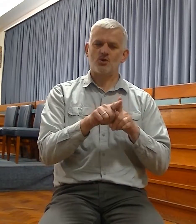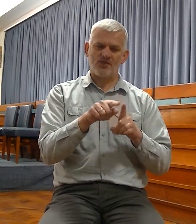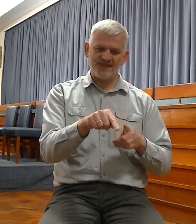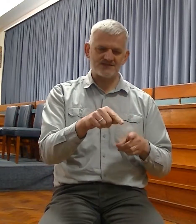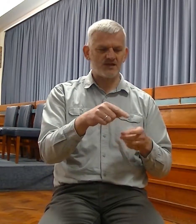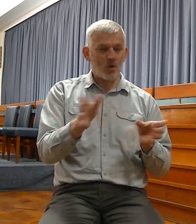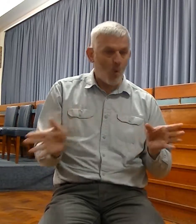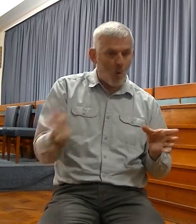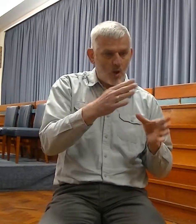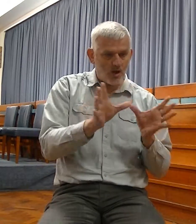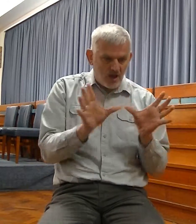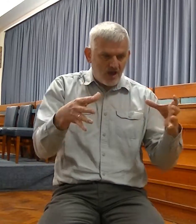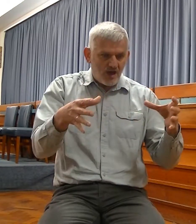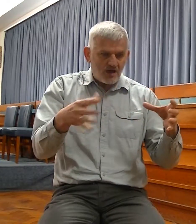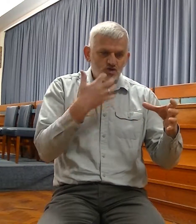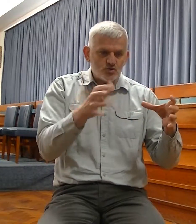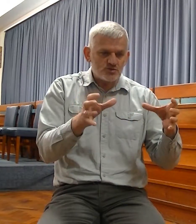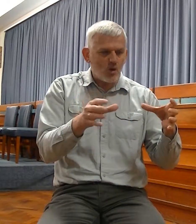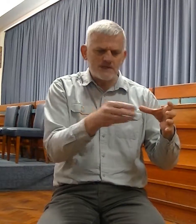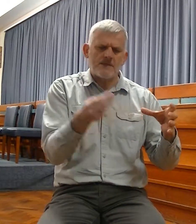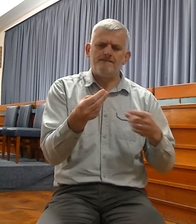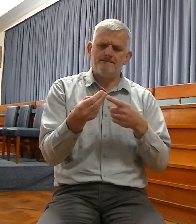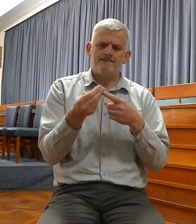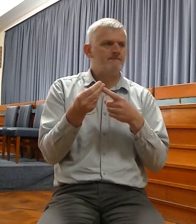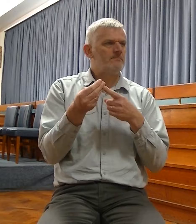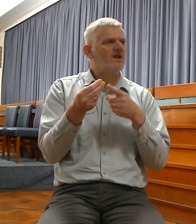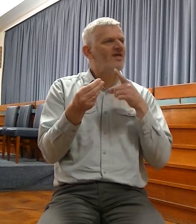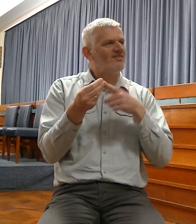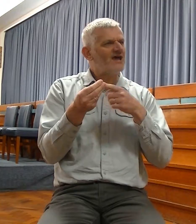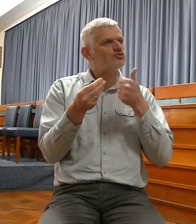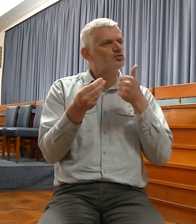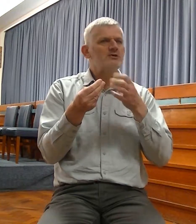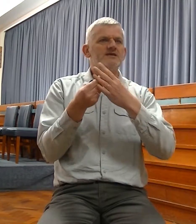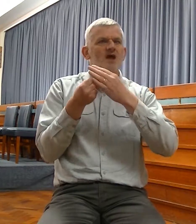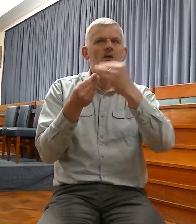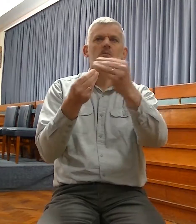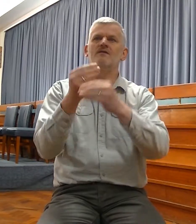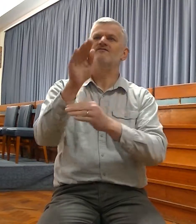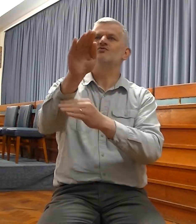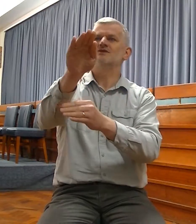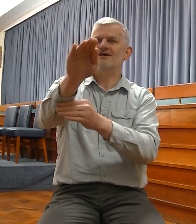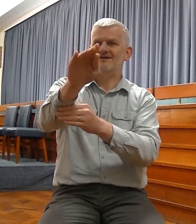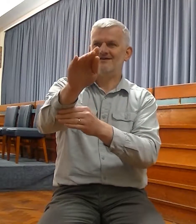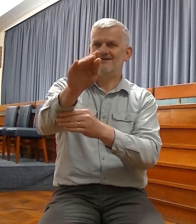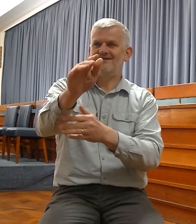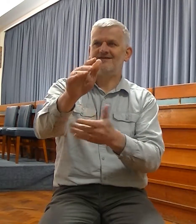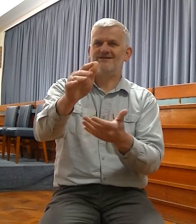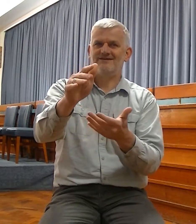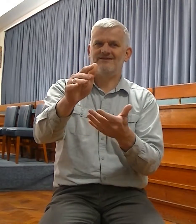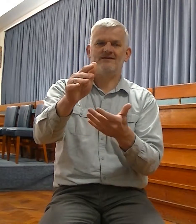of Israel, but of all Gentiles coming into a great kingdom, the kingdom of the branch, the Lord